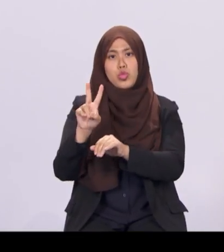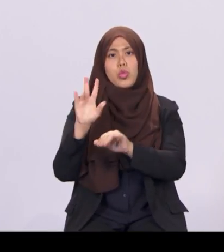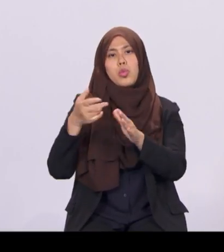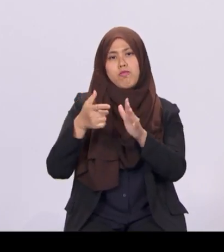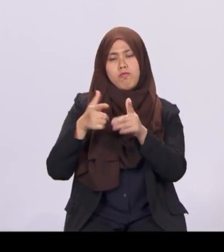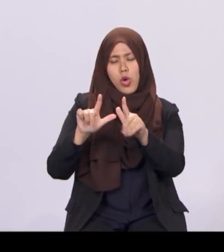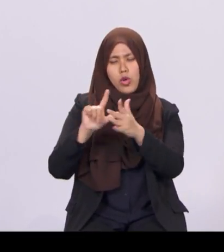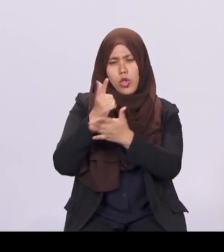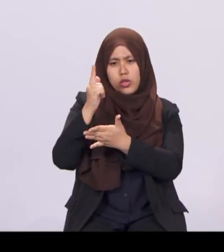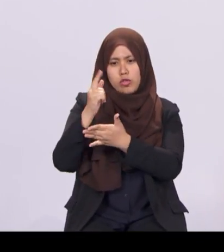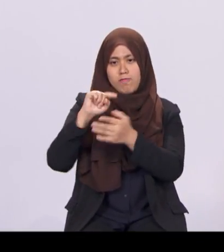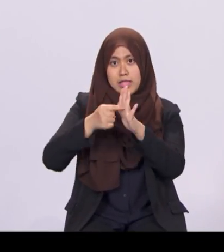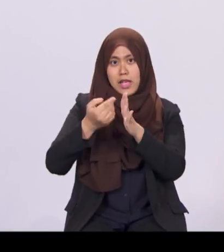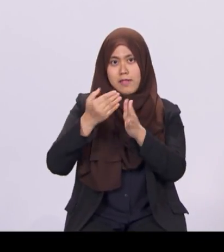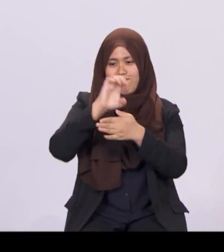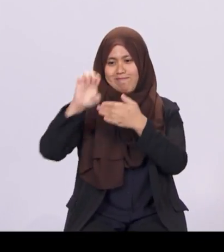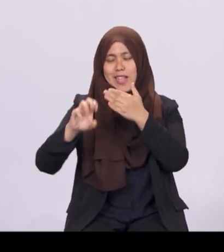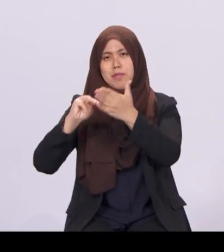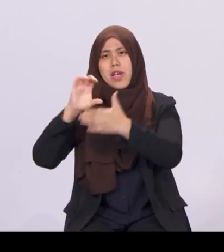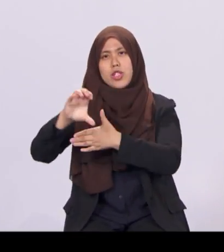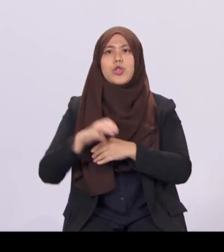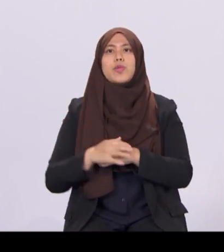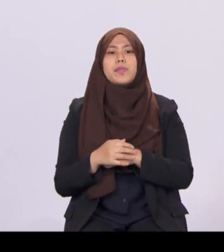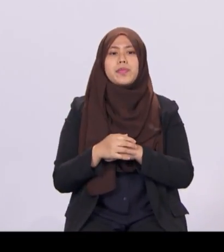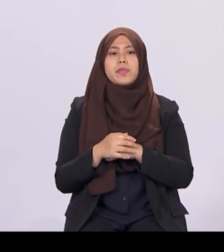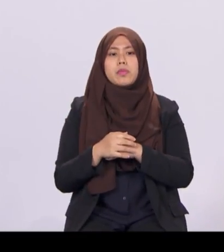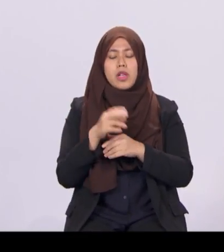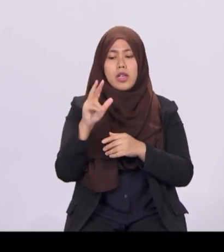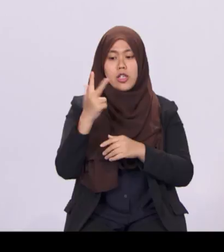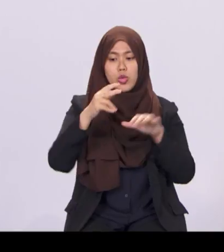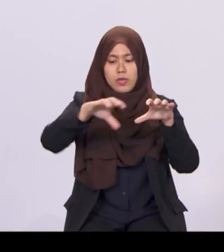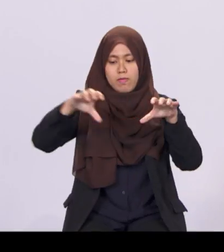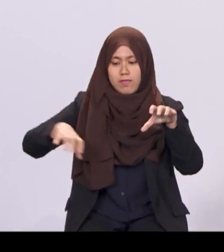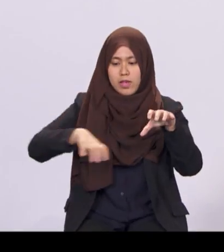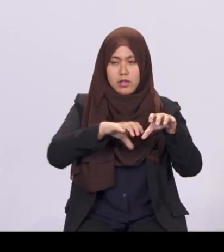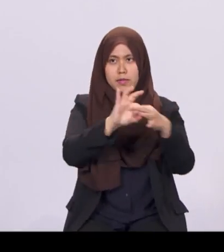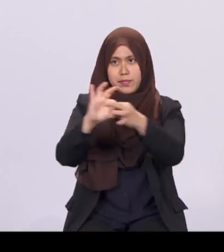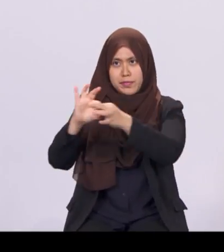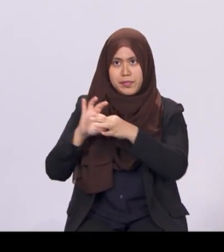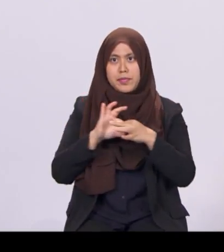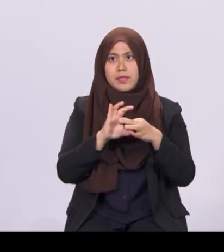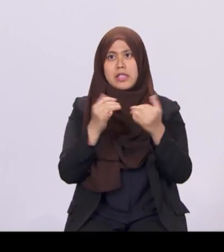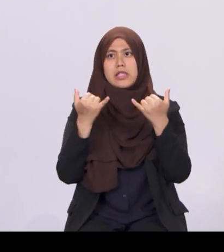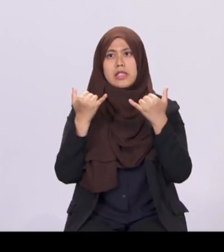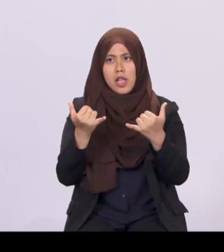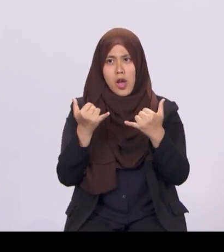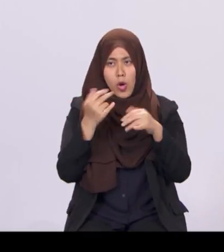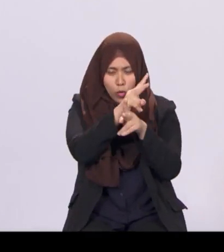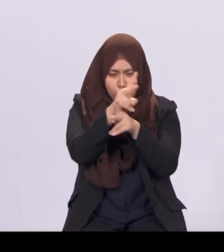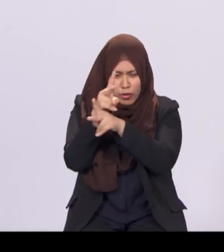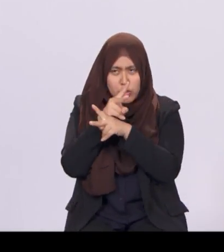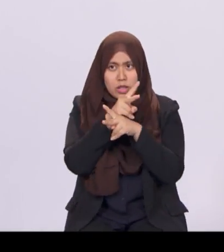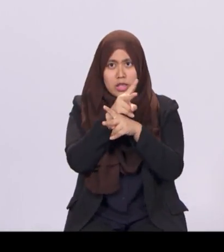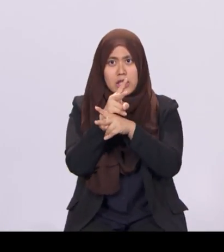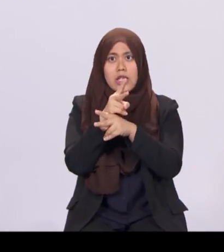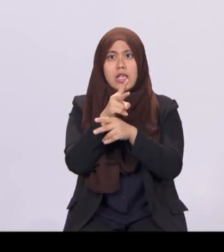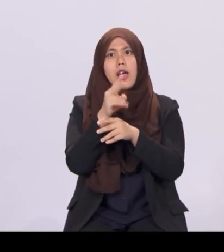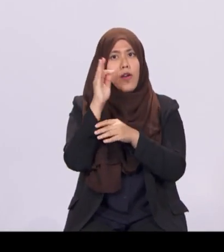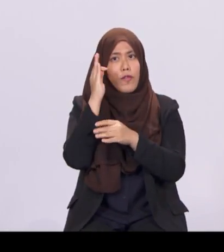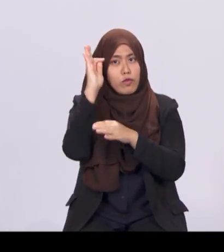The Tripathite Future Economy Council is now overseeing the implementation of these ITMs and the strategies laid out by the Committee on the Future